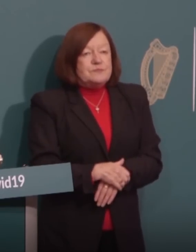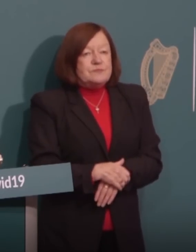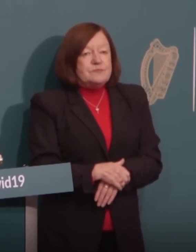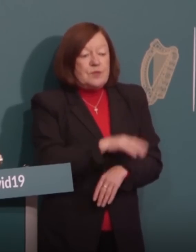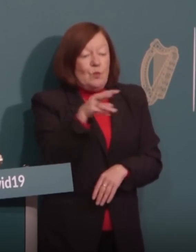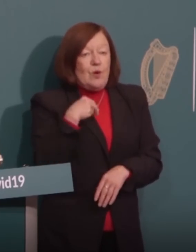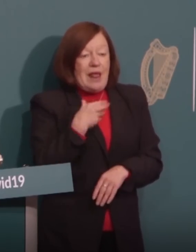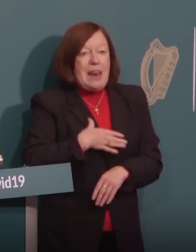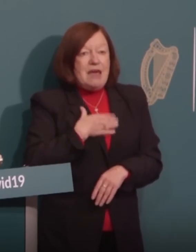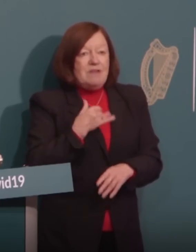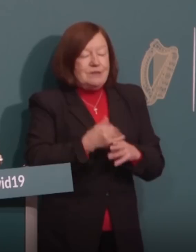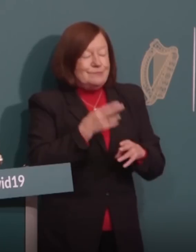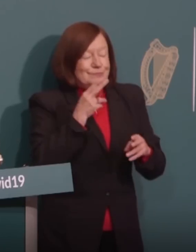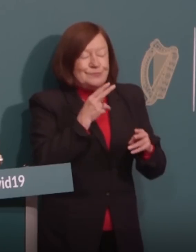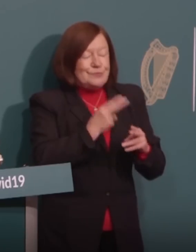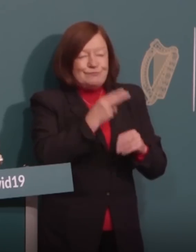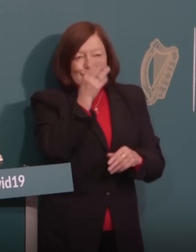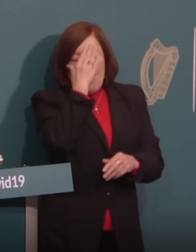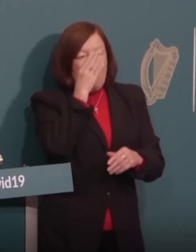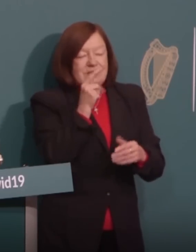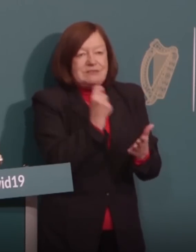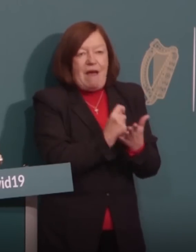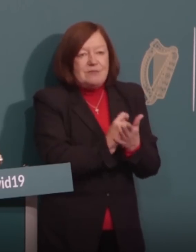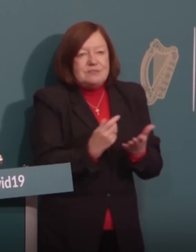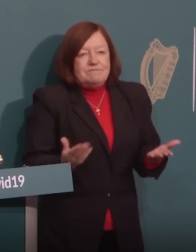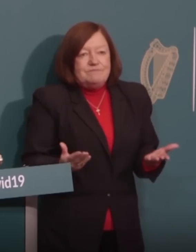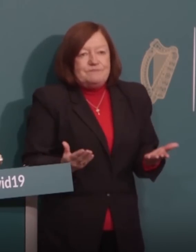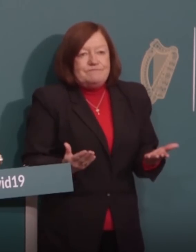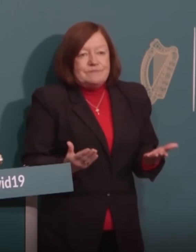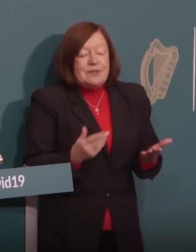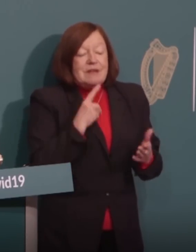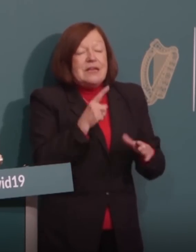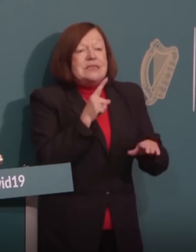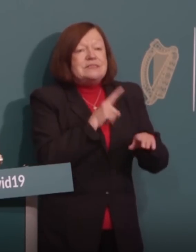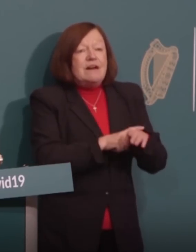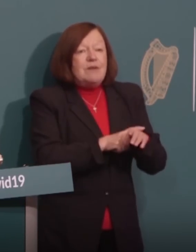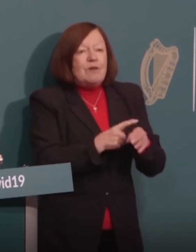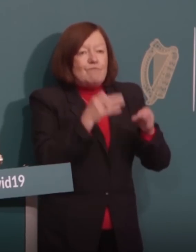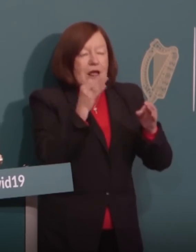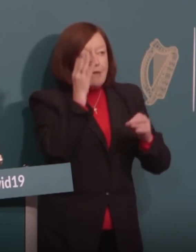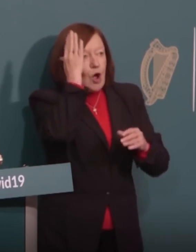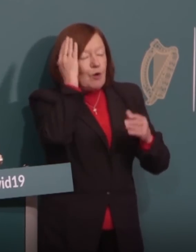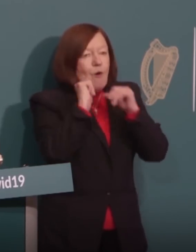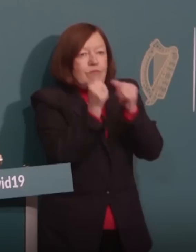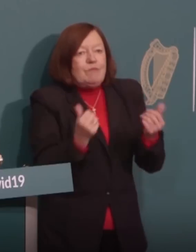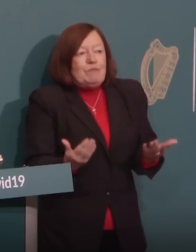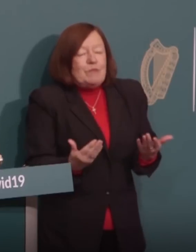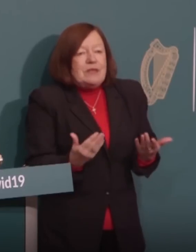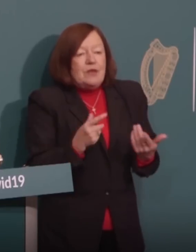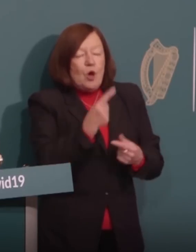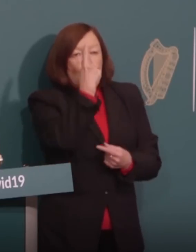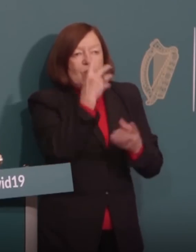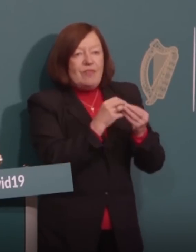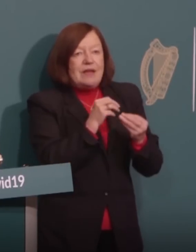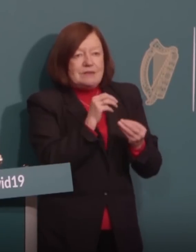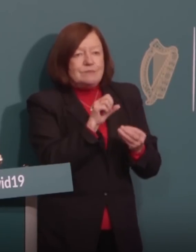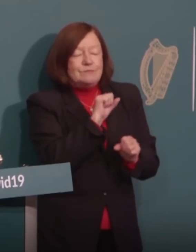We are living in unprecedented times, but in a time of great uncertainty, there is one thing